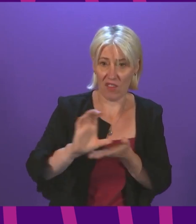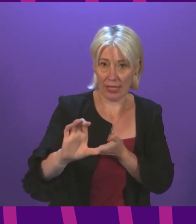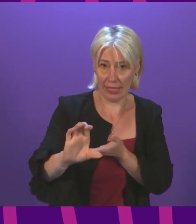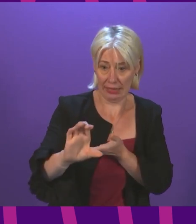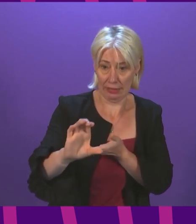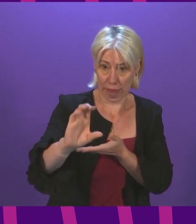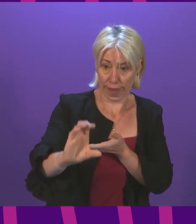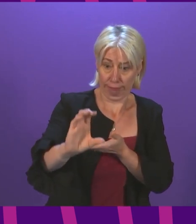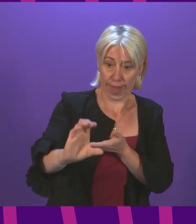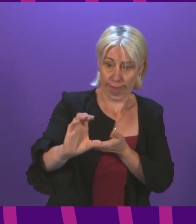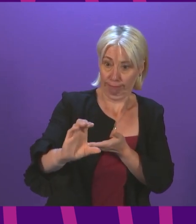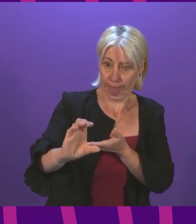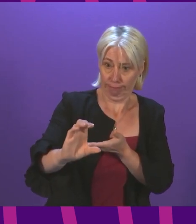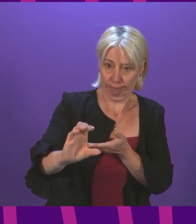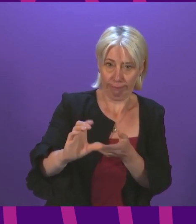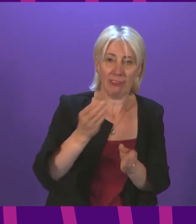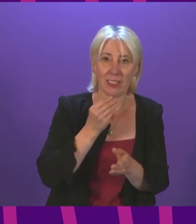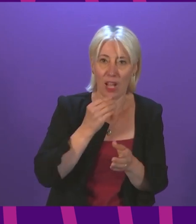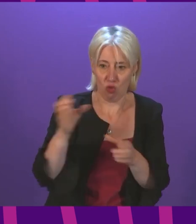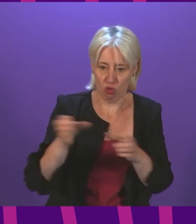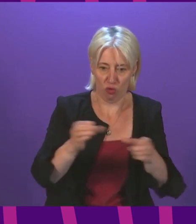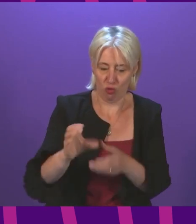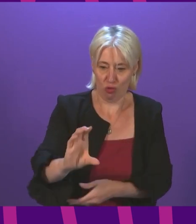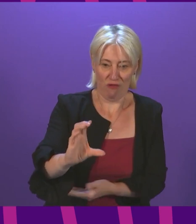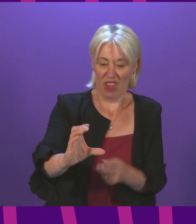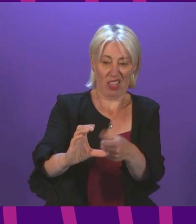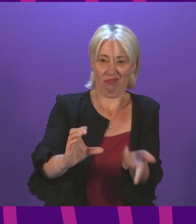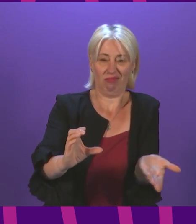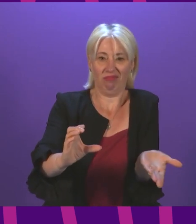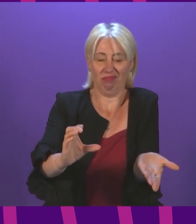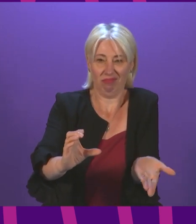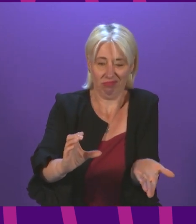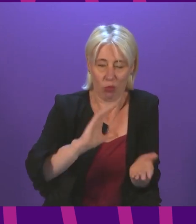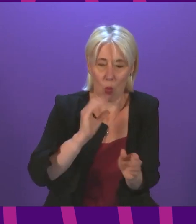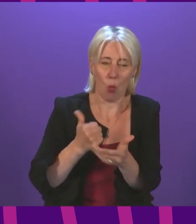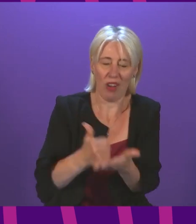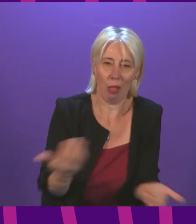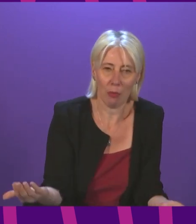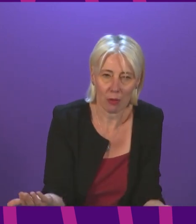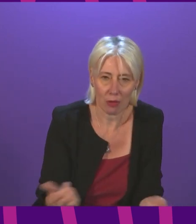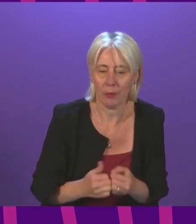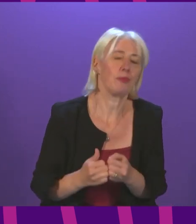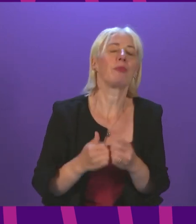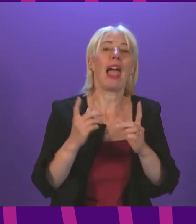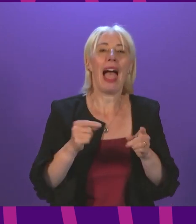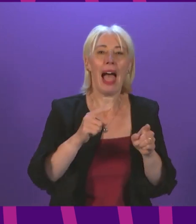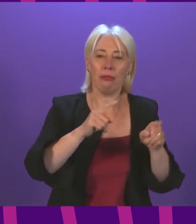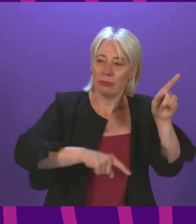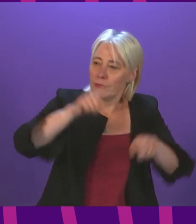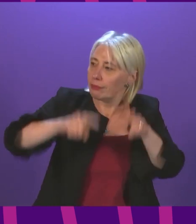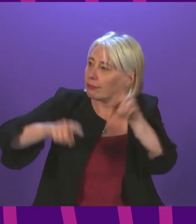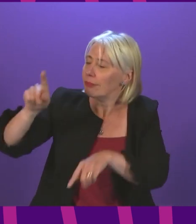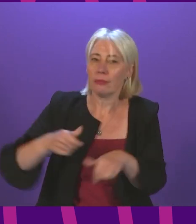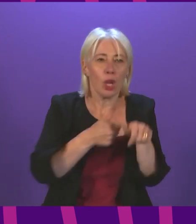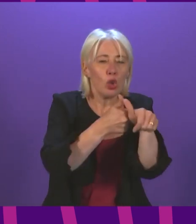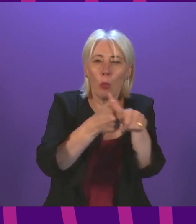then not able to secure the recruitment of staff it's not going to have the desired effect there's a range of uh support in